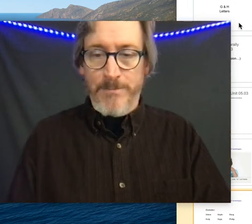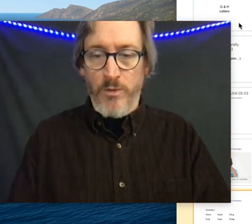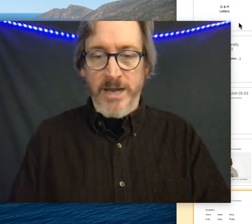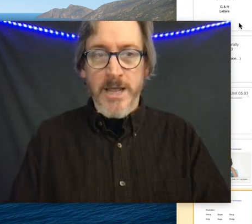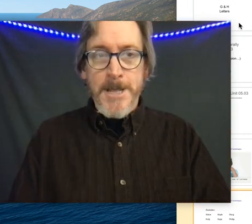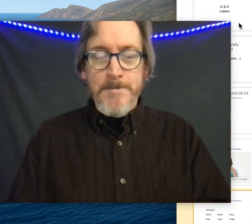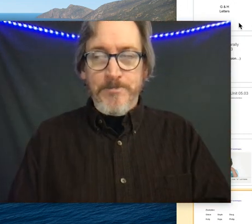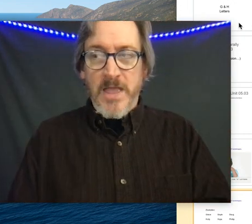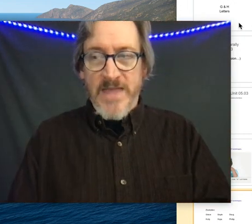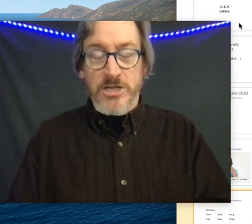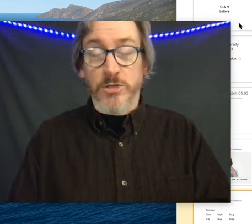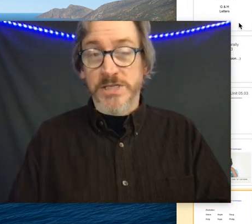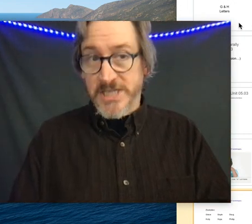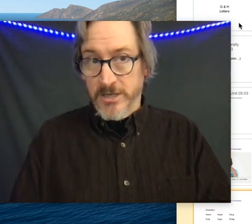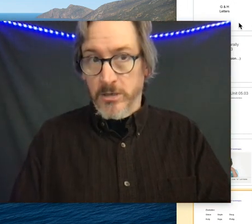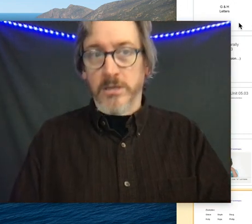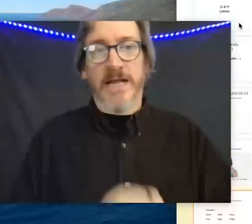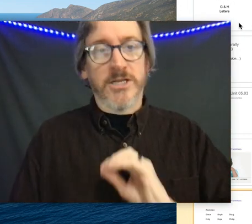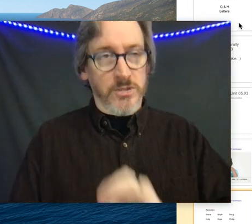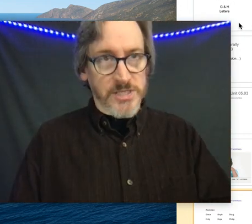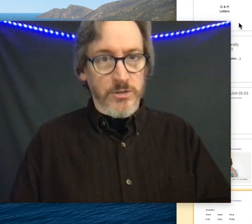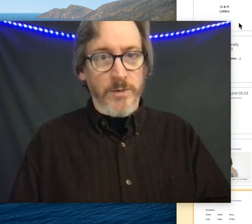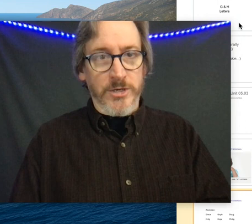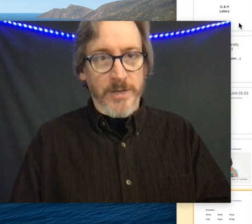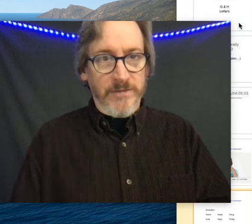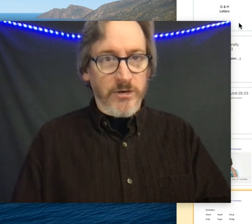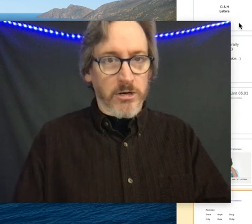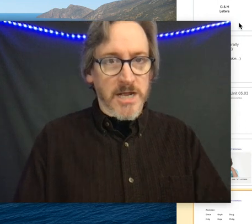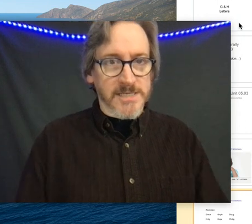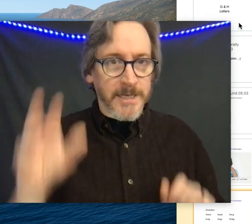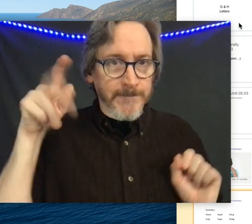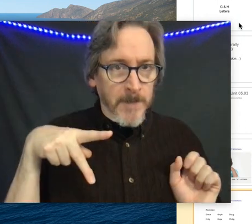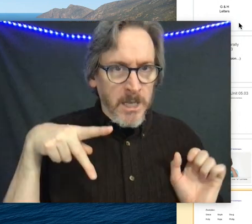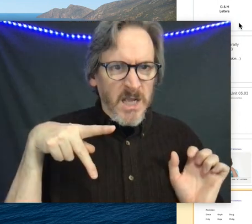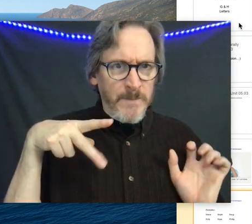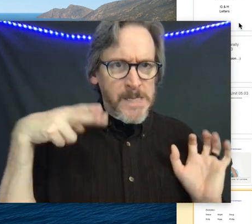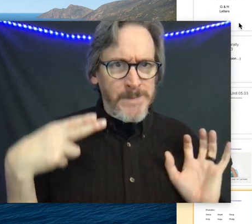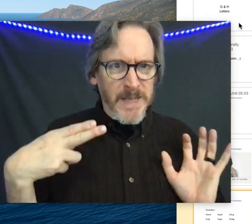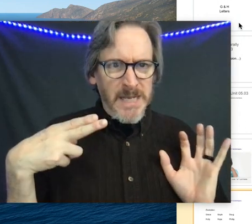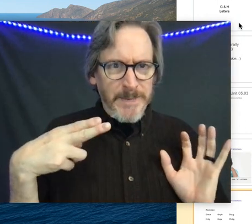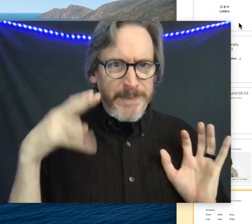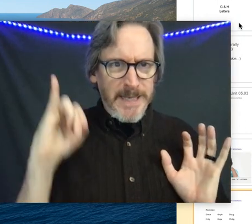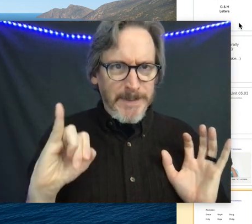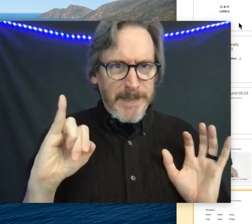You're going to get to that point, and that shows skill, that shows that you know what you're doing. If you're constantly, like,